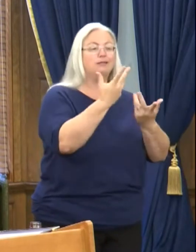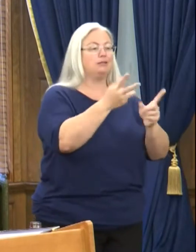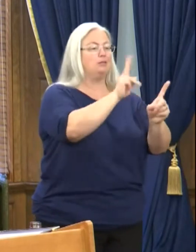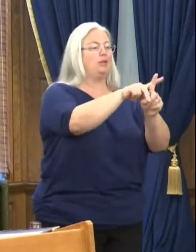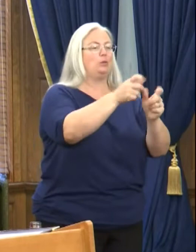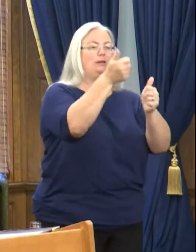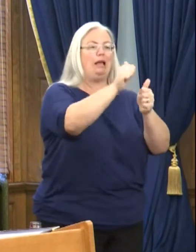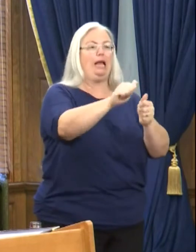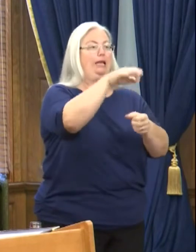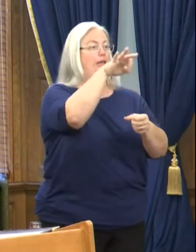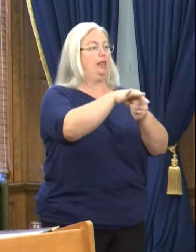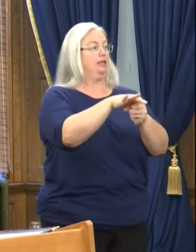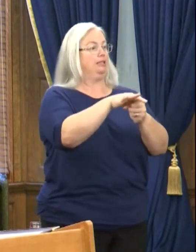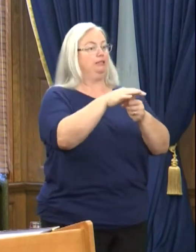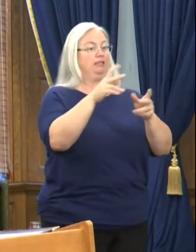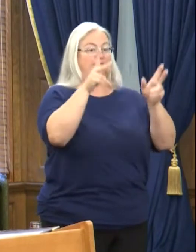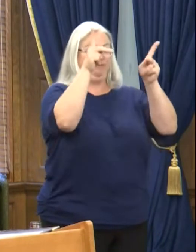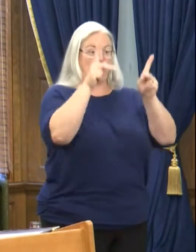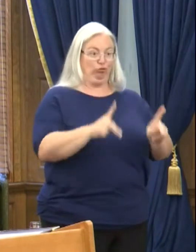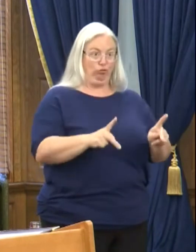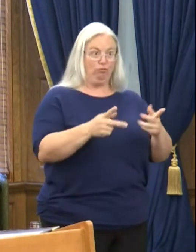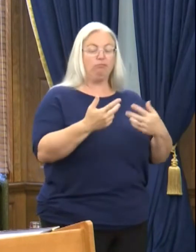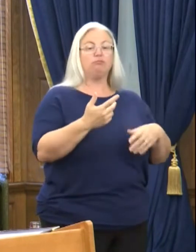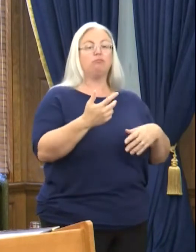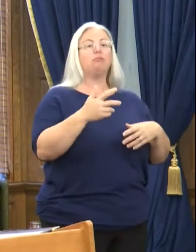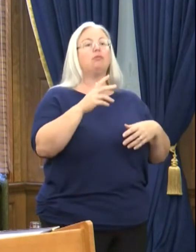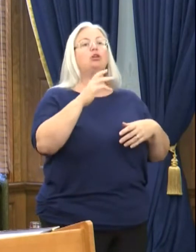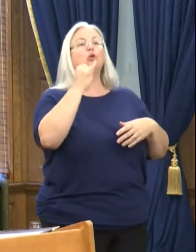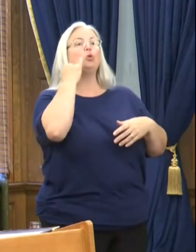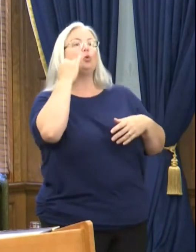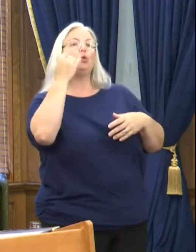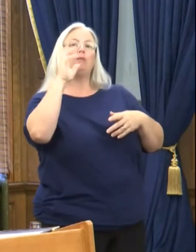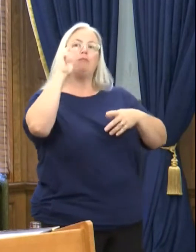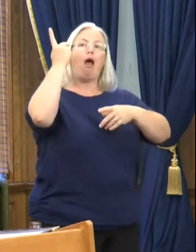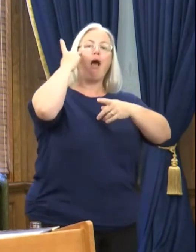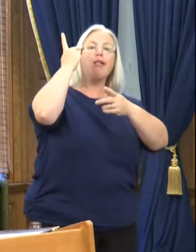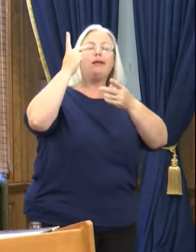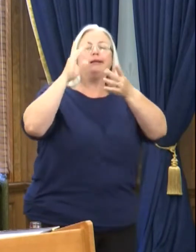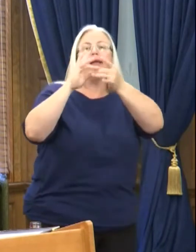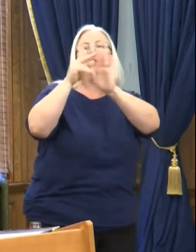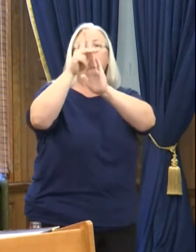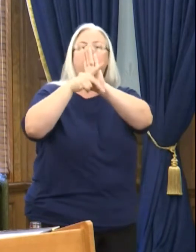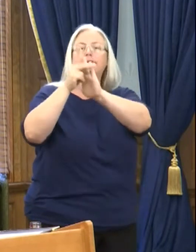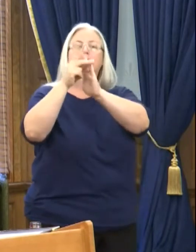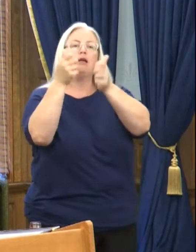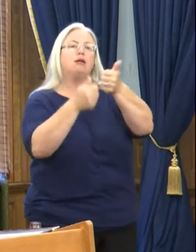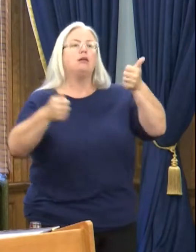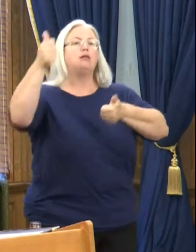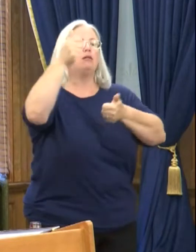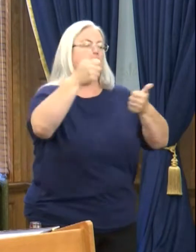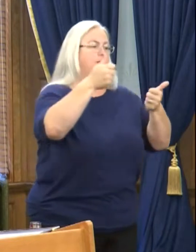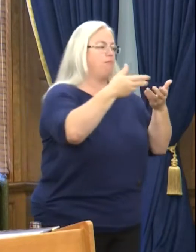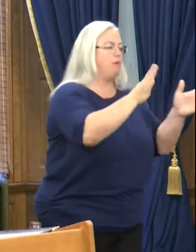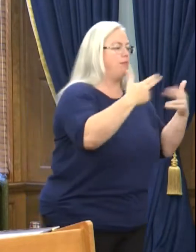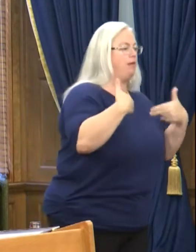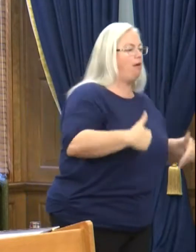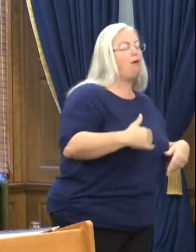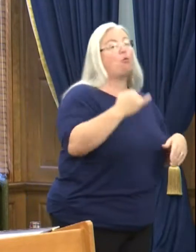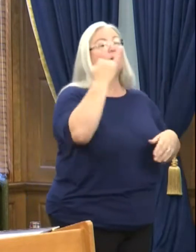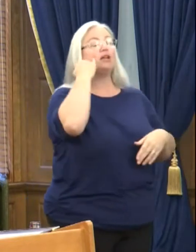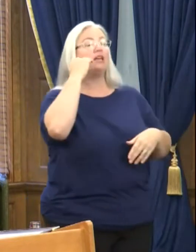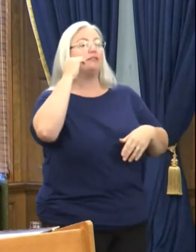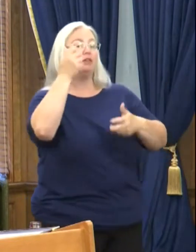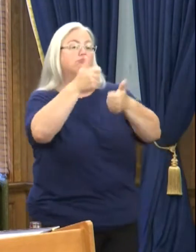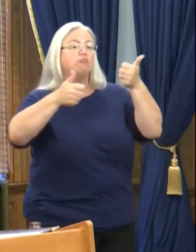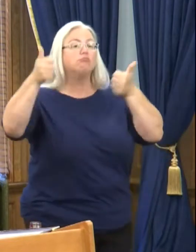elected official that has put politics above public health over the last year or stayed silent and allowed